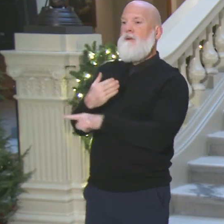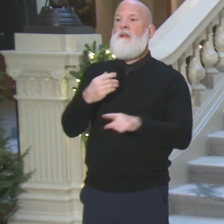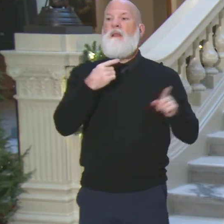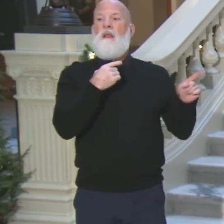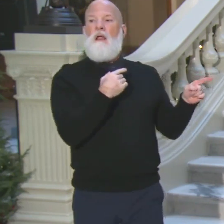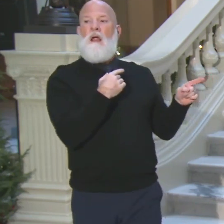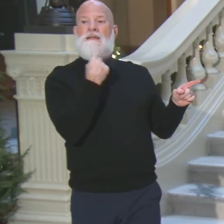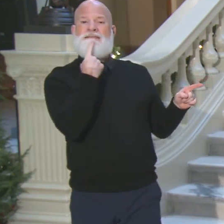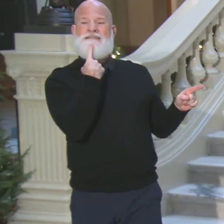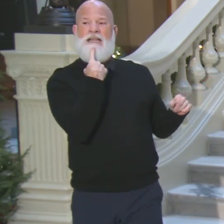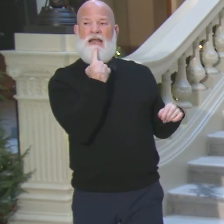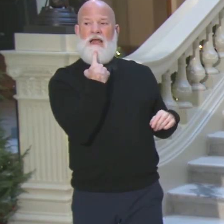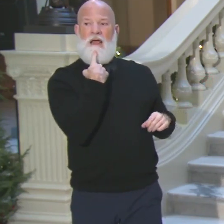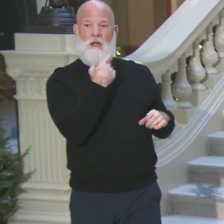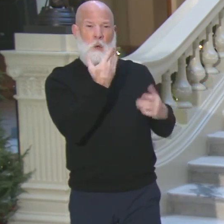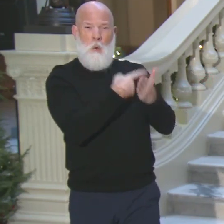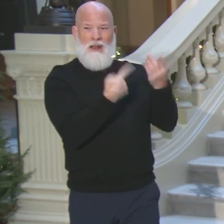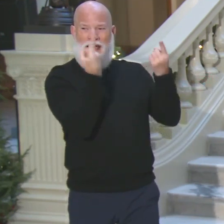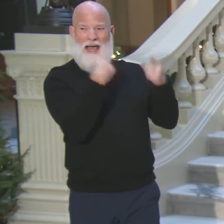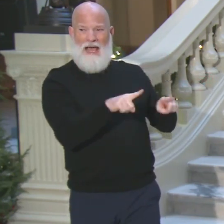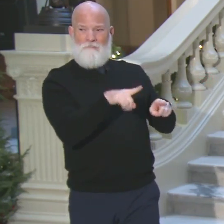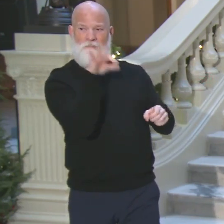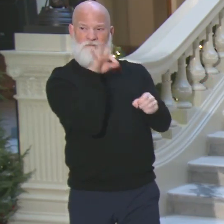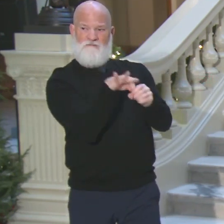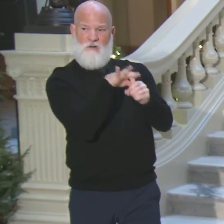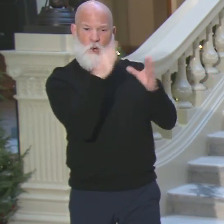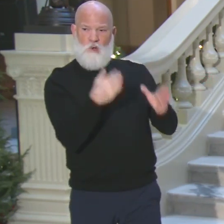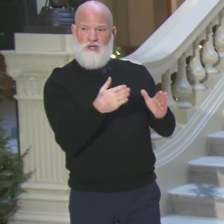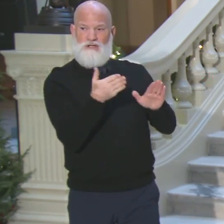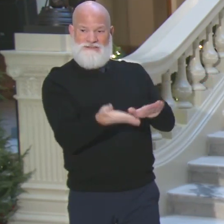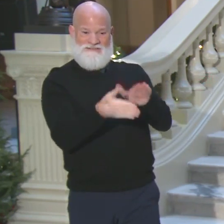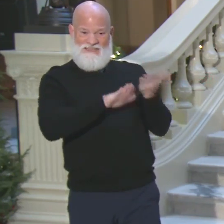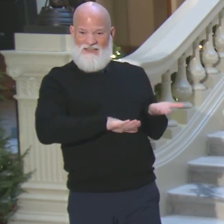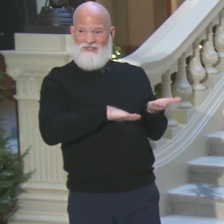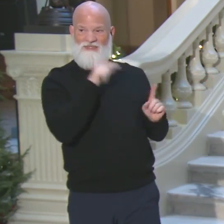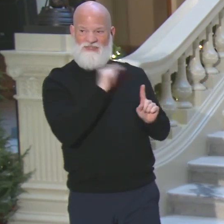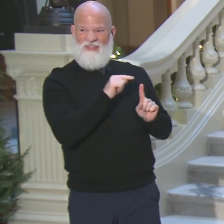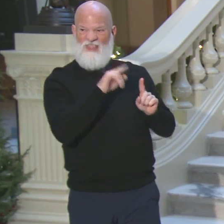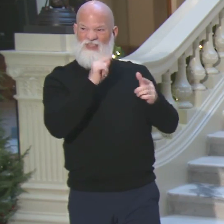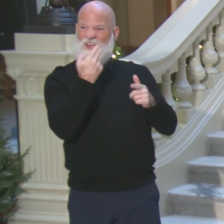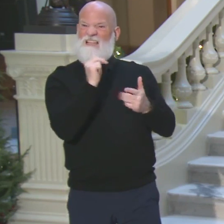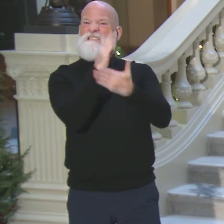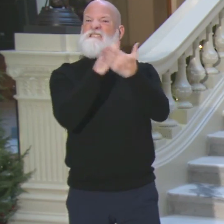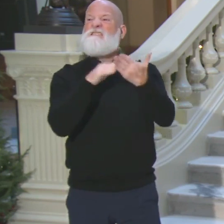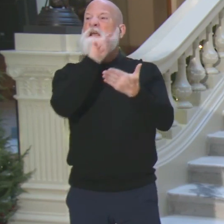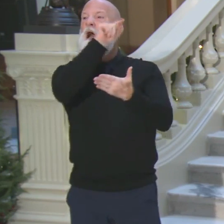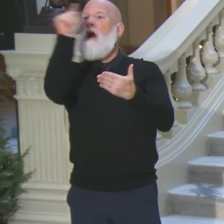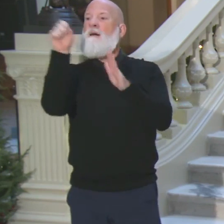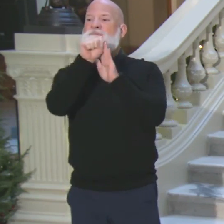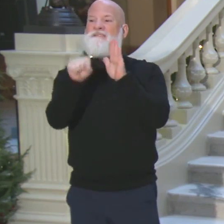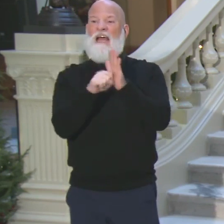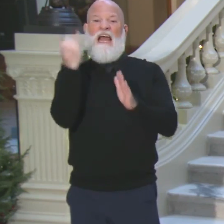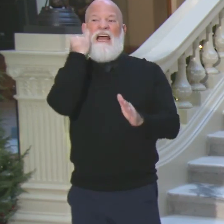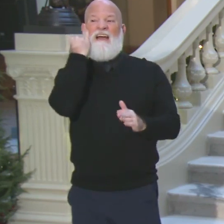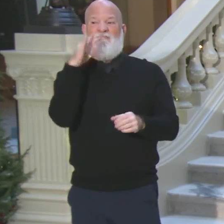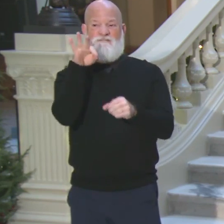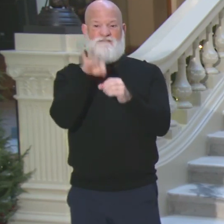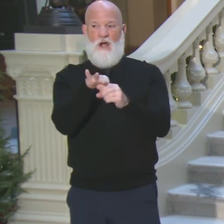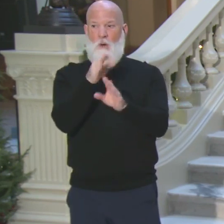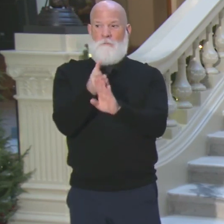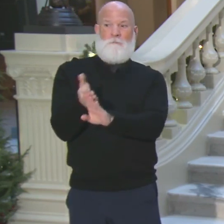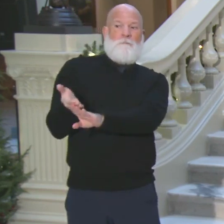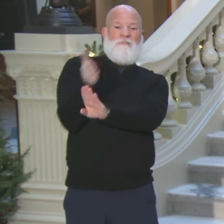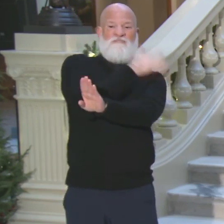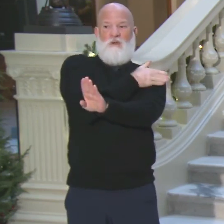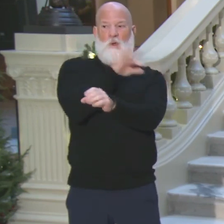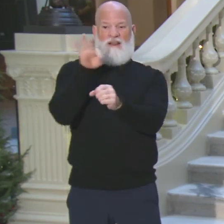What happens when the voter dies? Some states have laws on the course that it's ordered in the first election day.